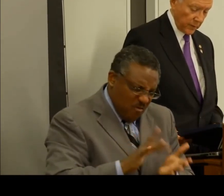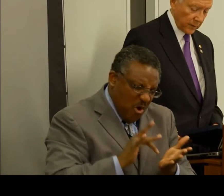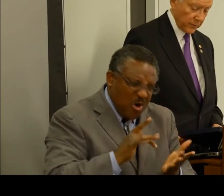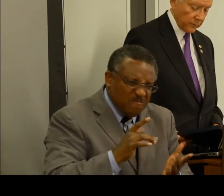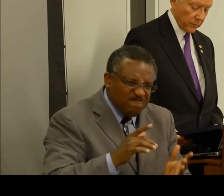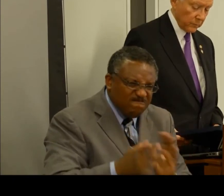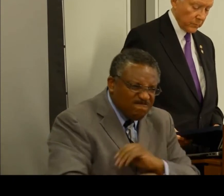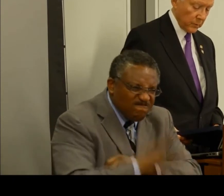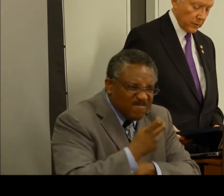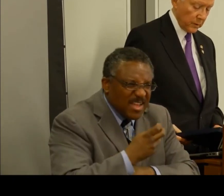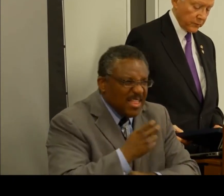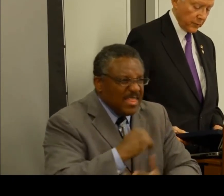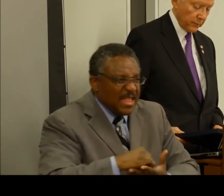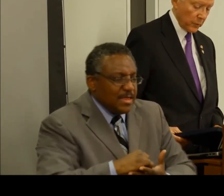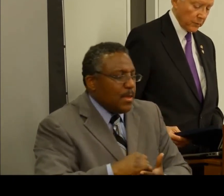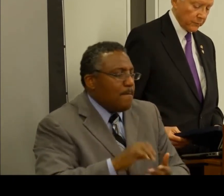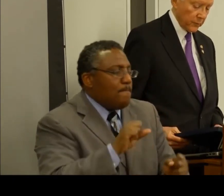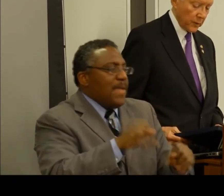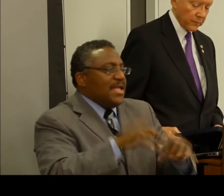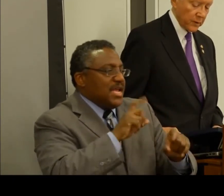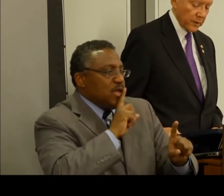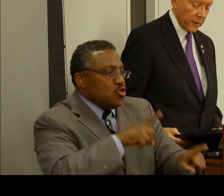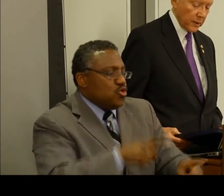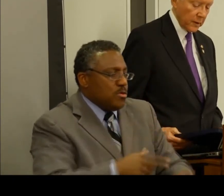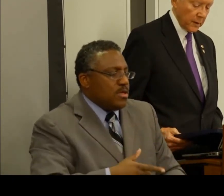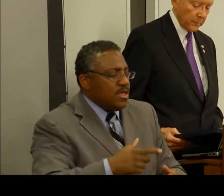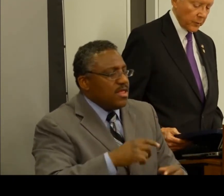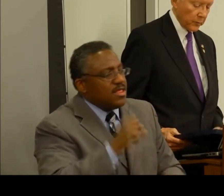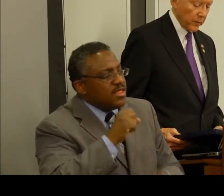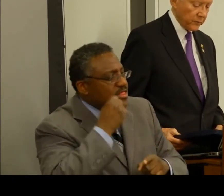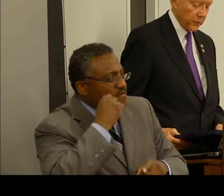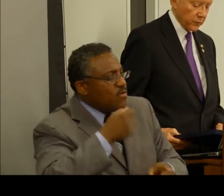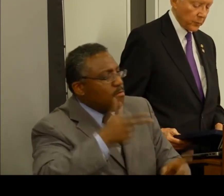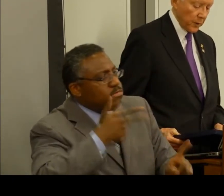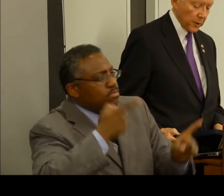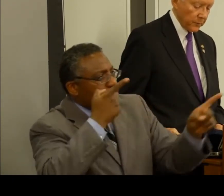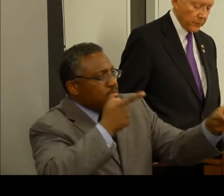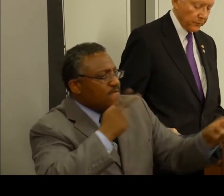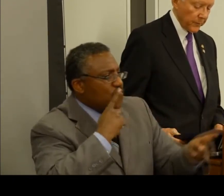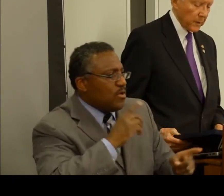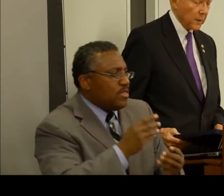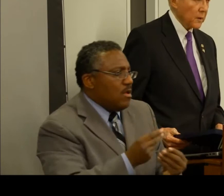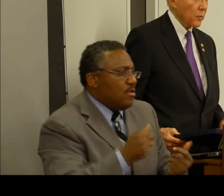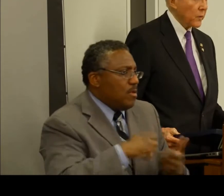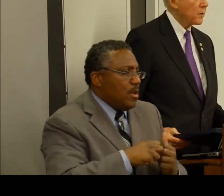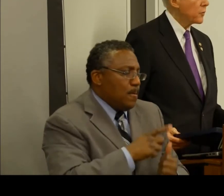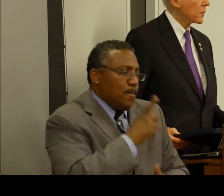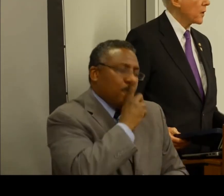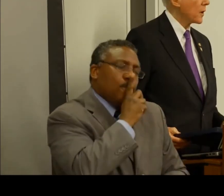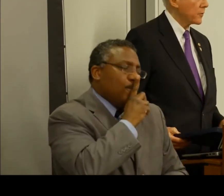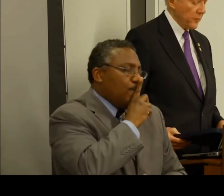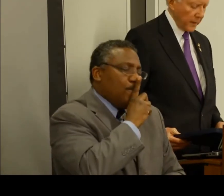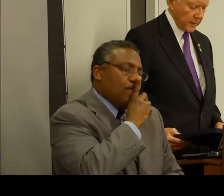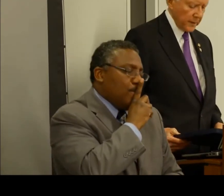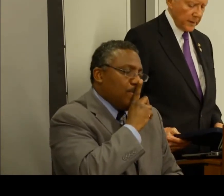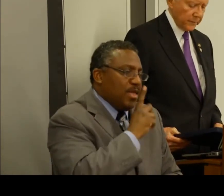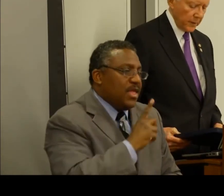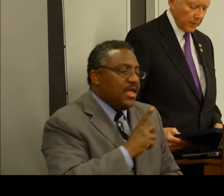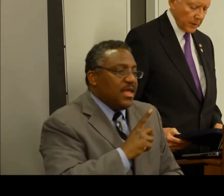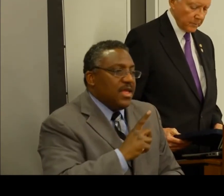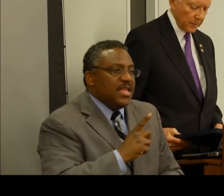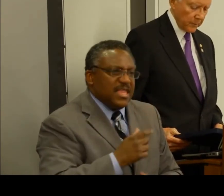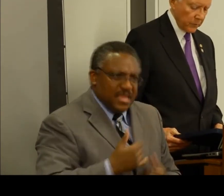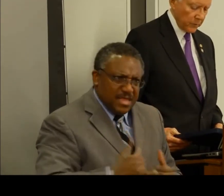fraud is not a silver bullet for all of the DI program's fiscal problems, we need to acknowledge that